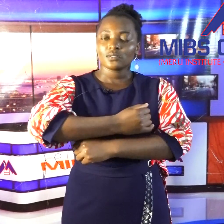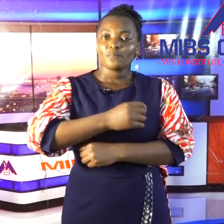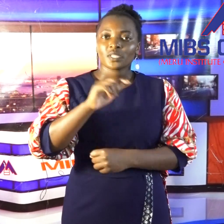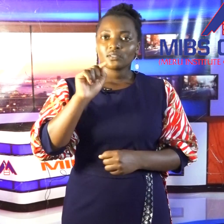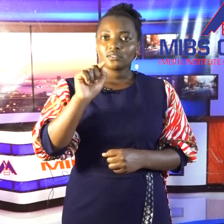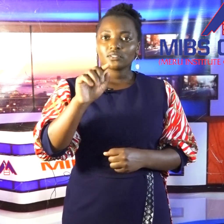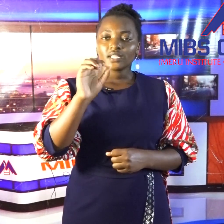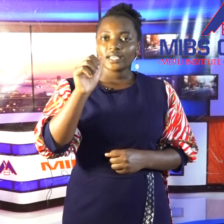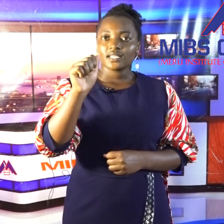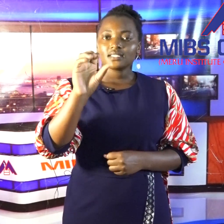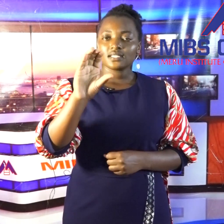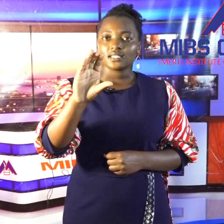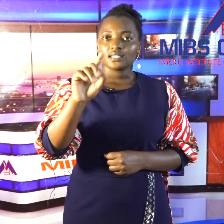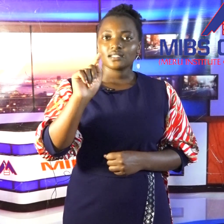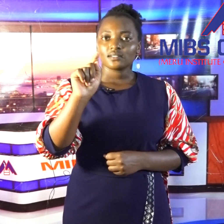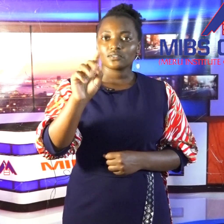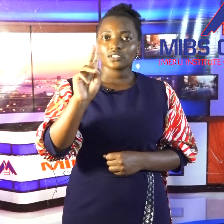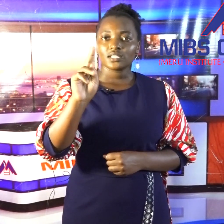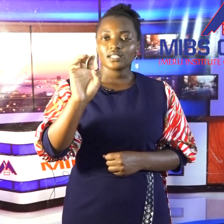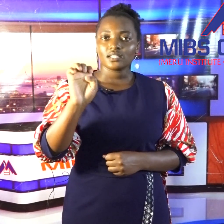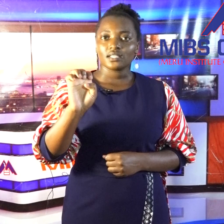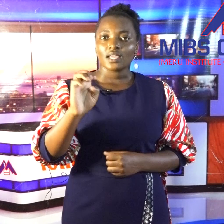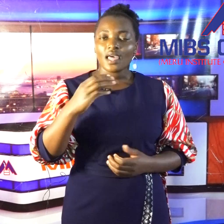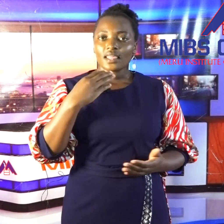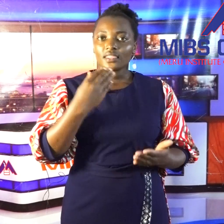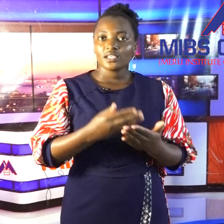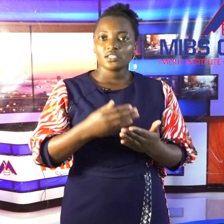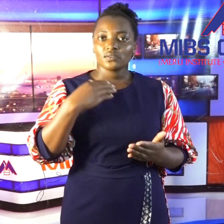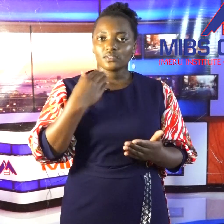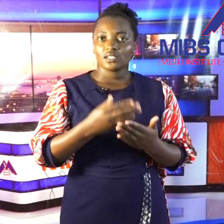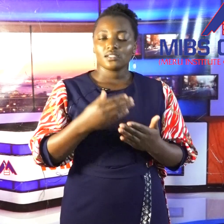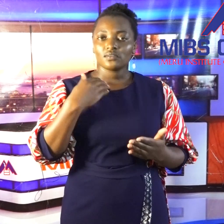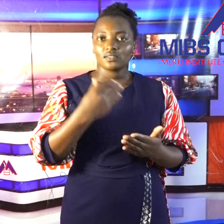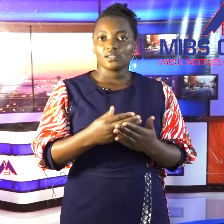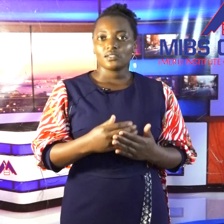.ac.ke Thank you, thank you, thank you.